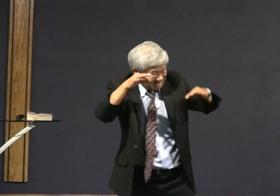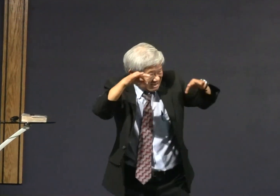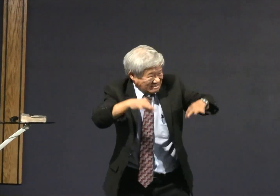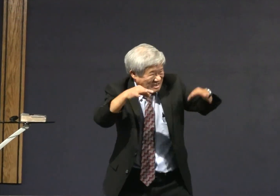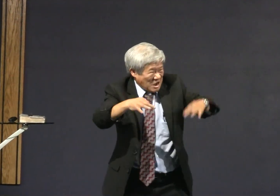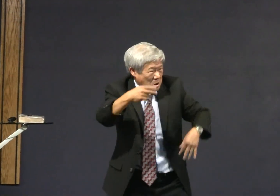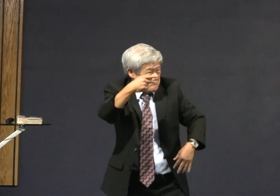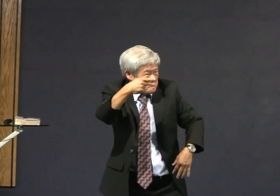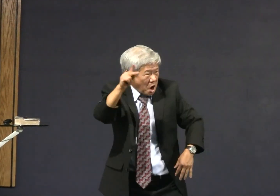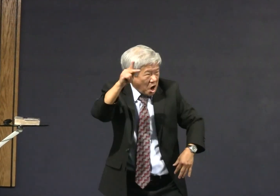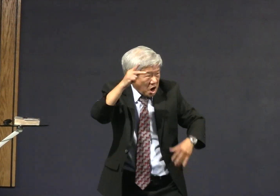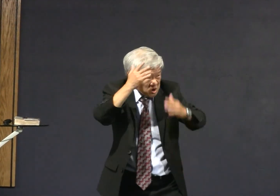in heaven.